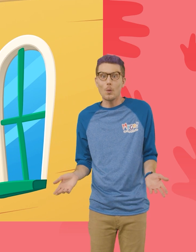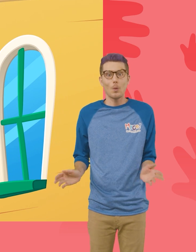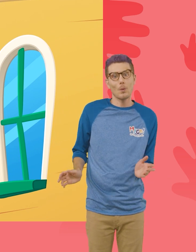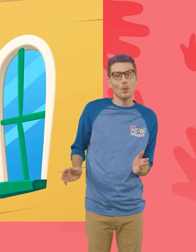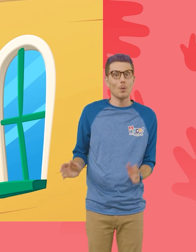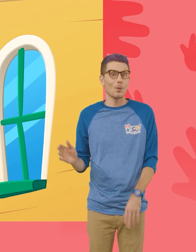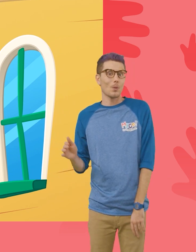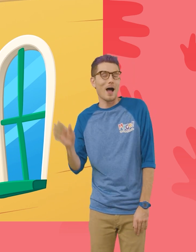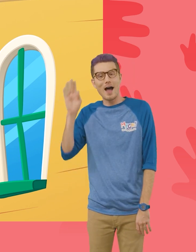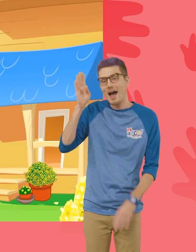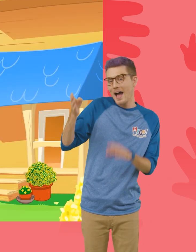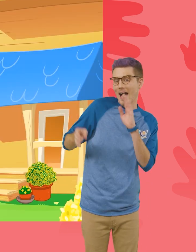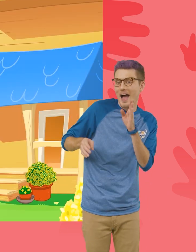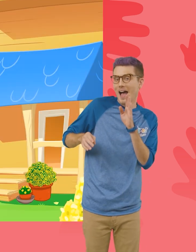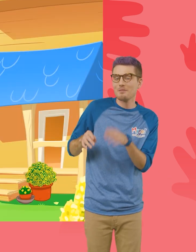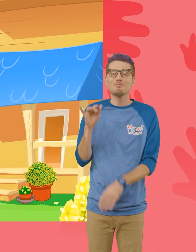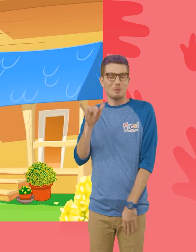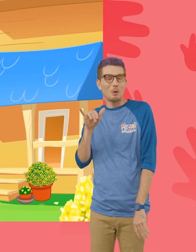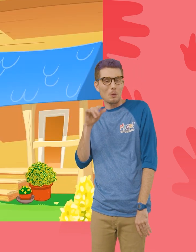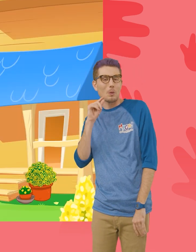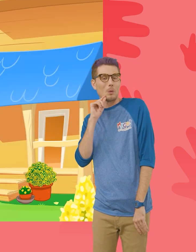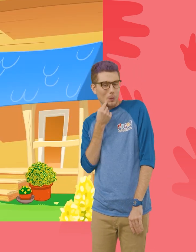Ha-ha-ha-ha-ha-ha-ha! That's so cool!